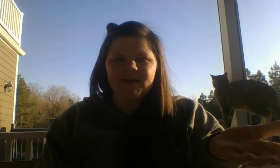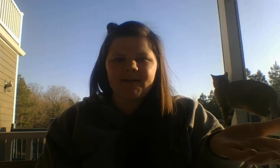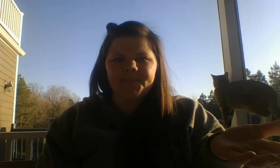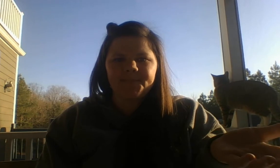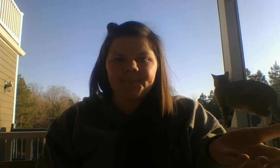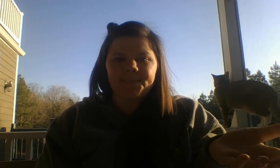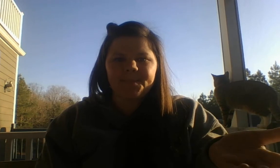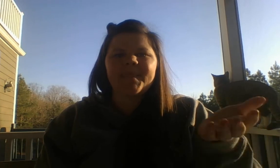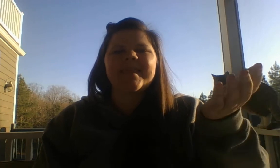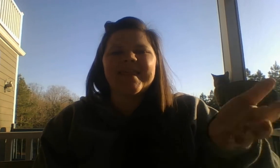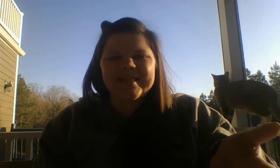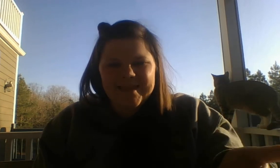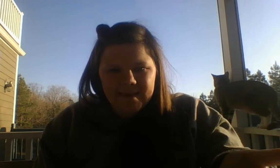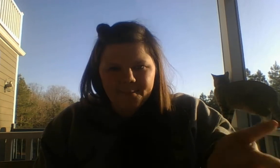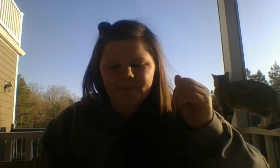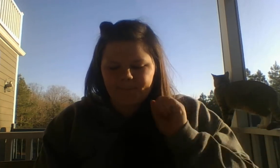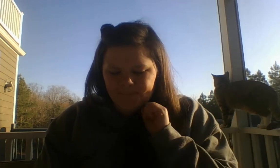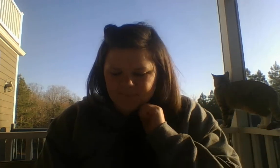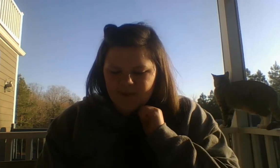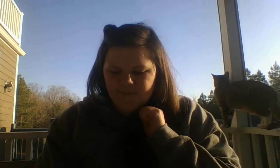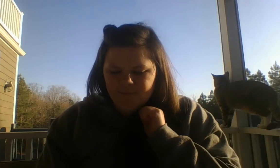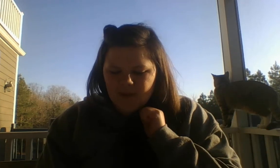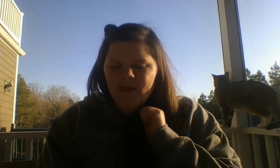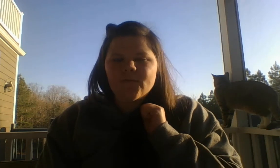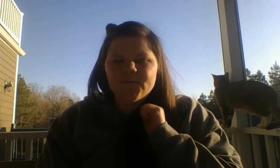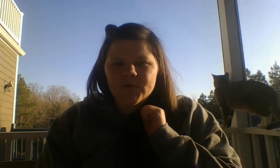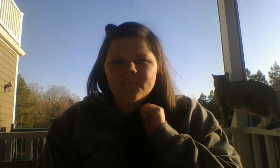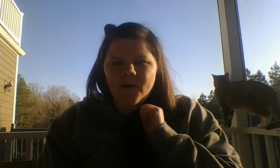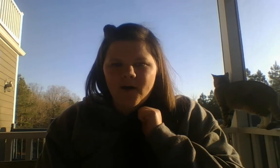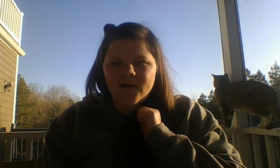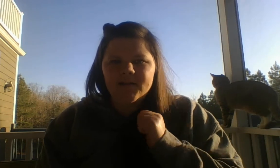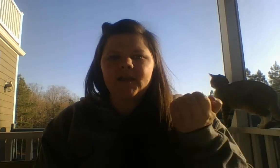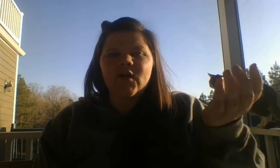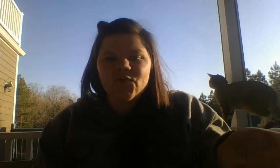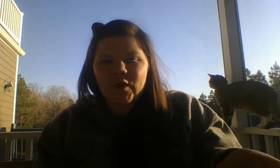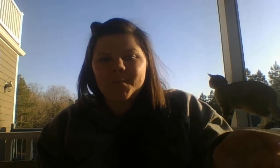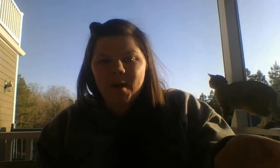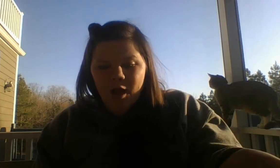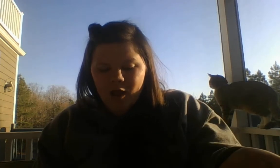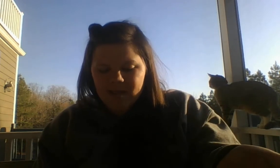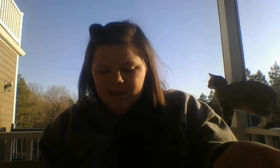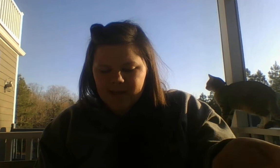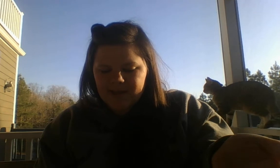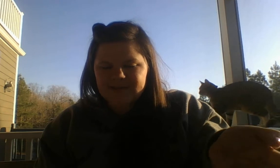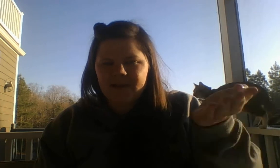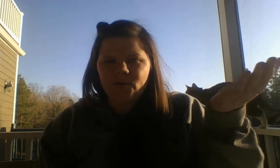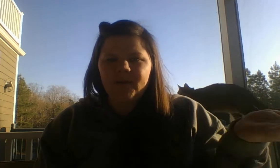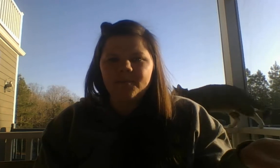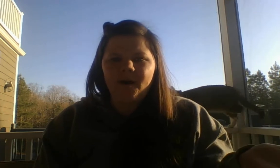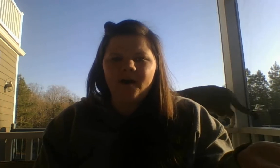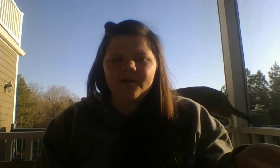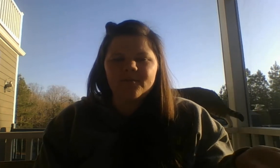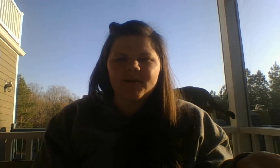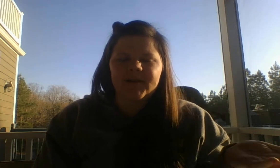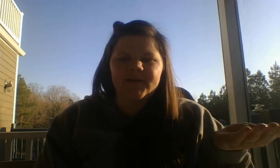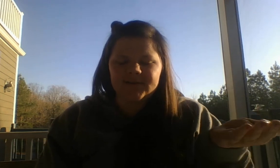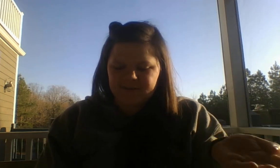lip. Okay. Football. Take away ball. The word is